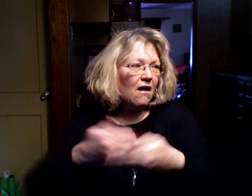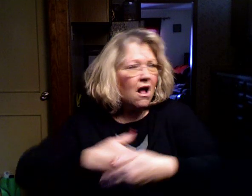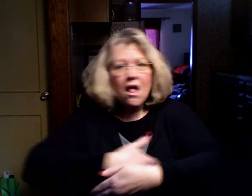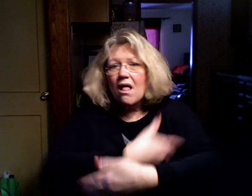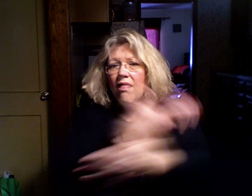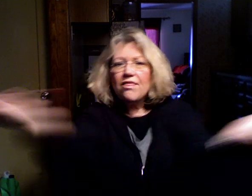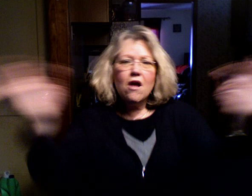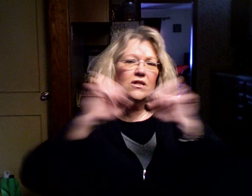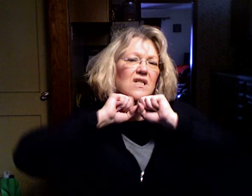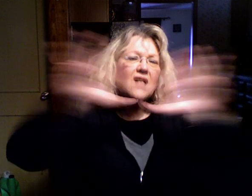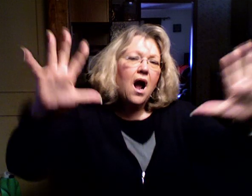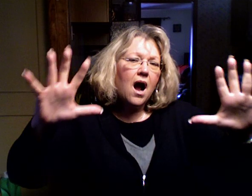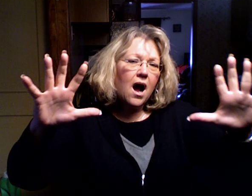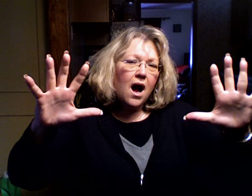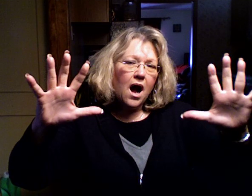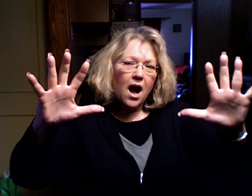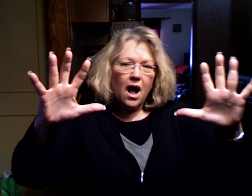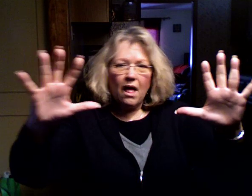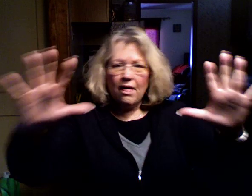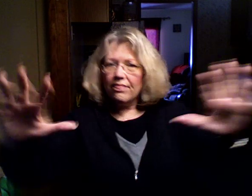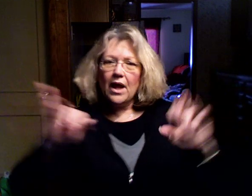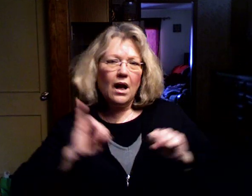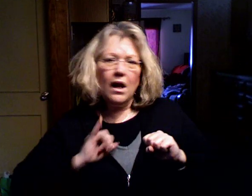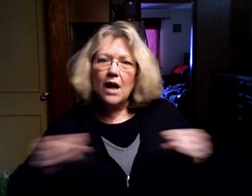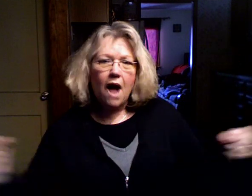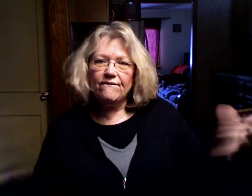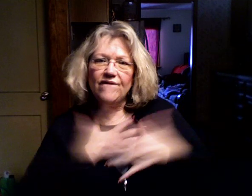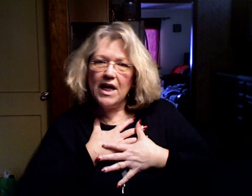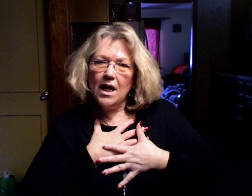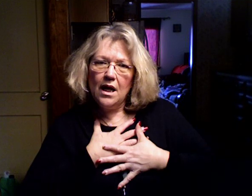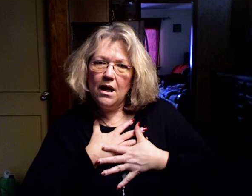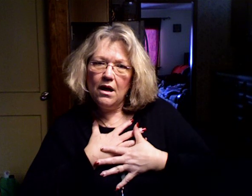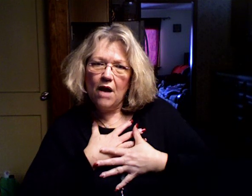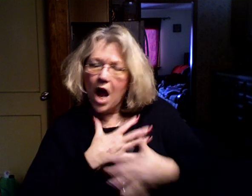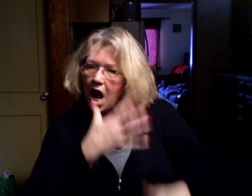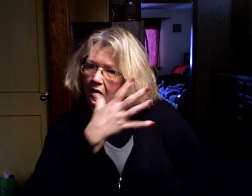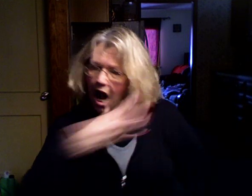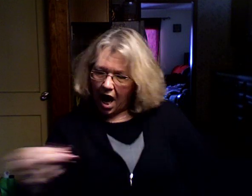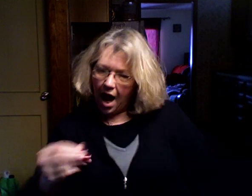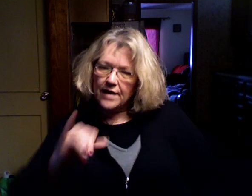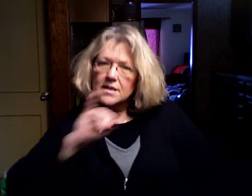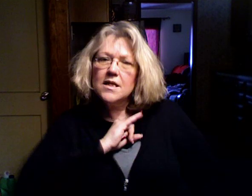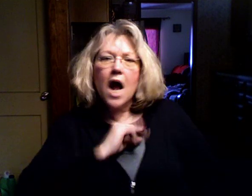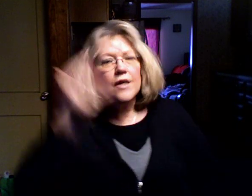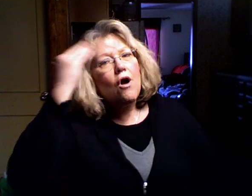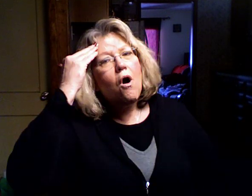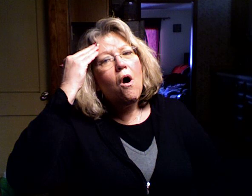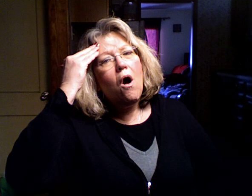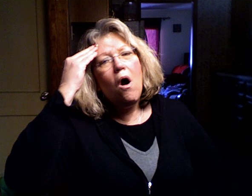Oh, my God.